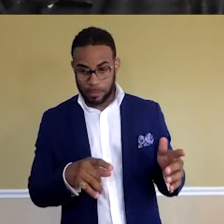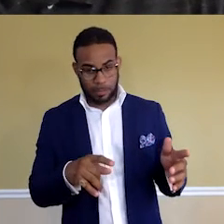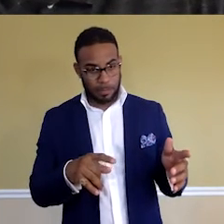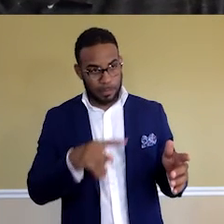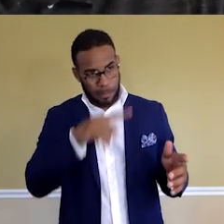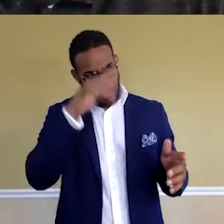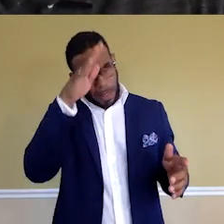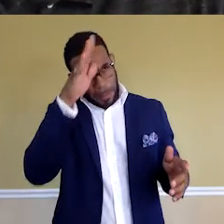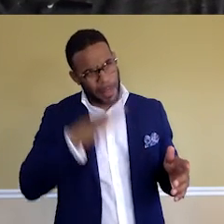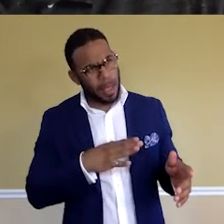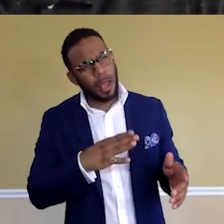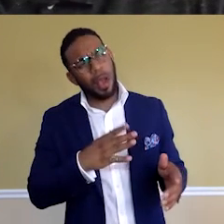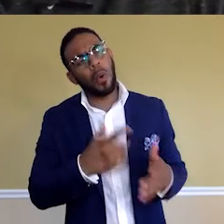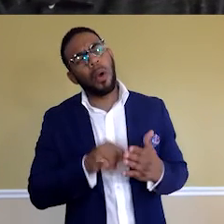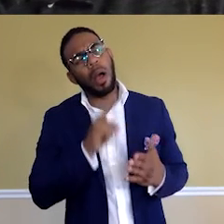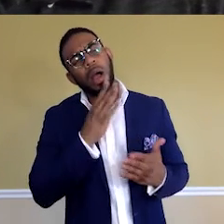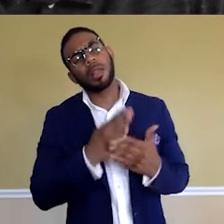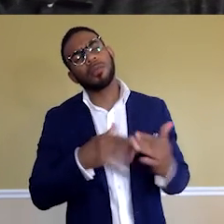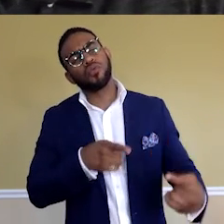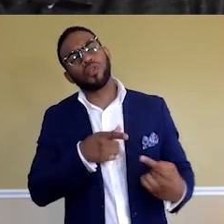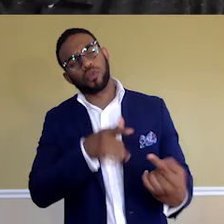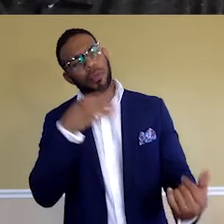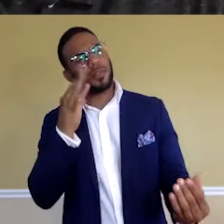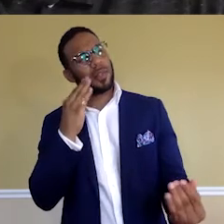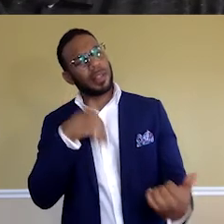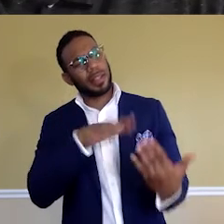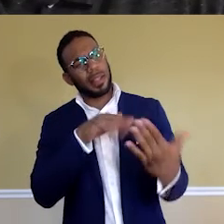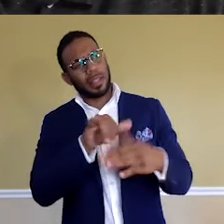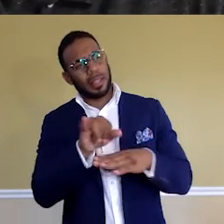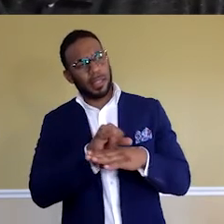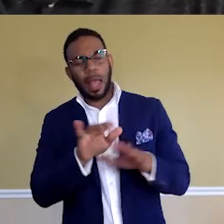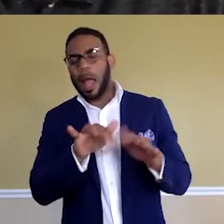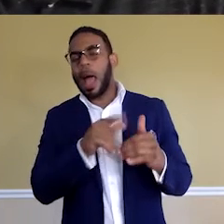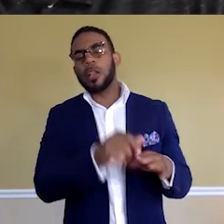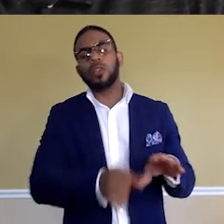what are some of the struggles that you face in this industry, and how did you overcome them?